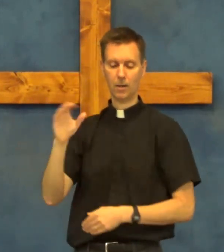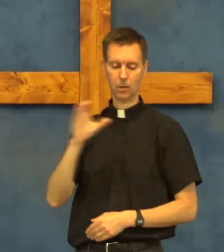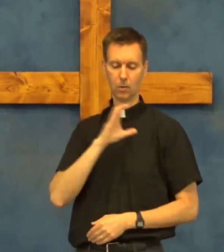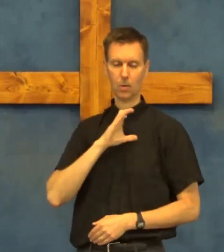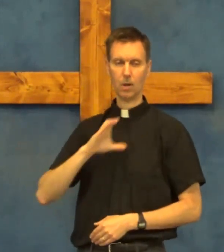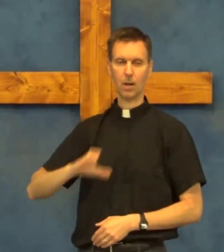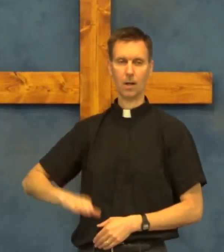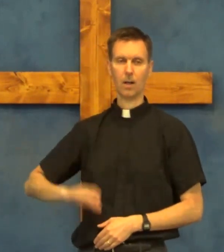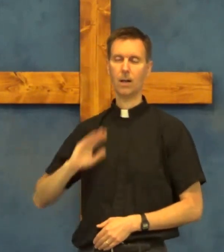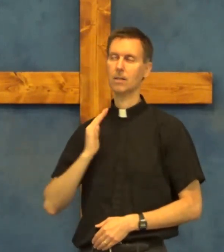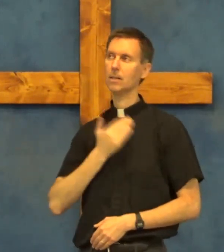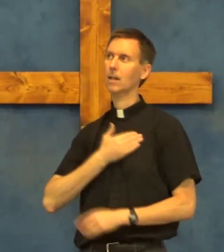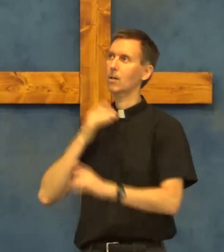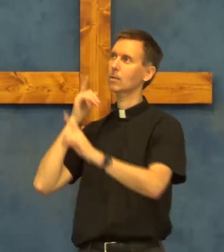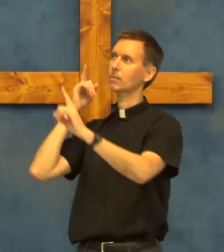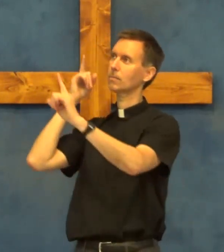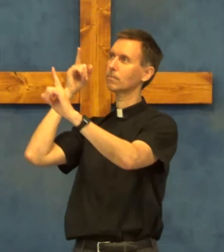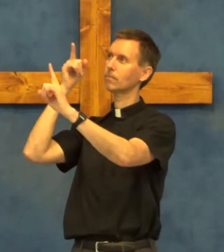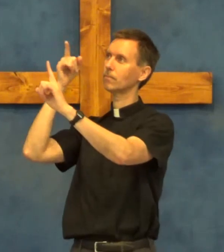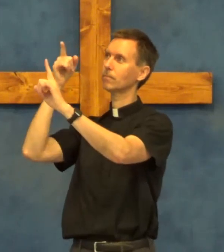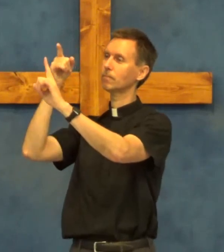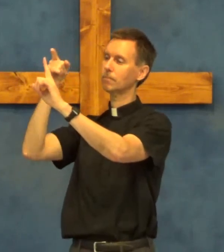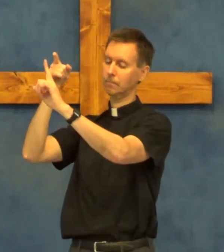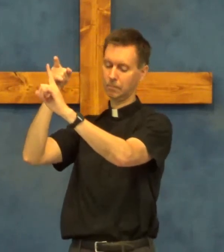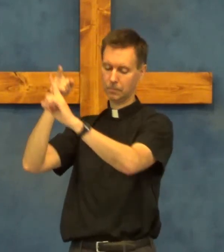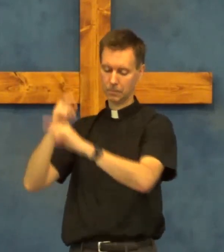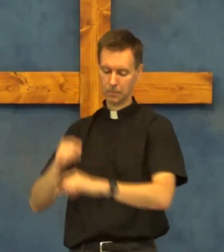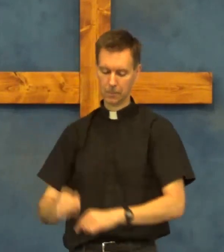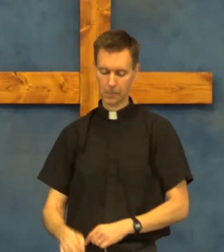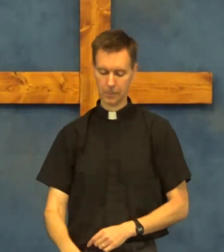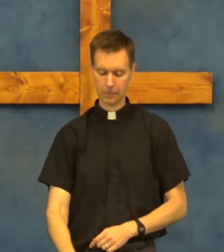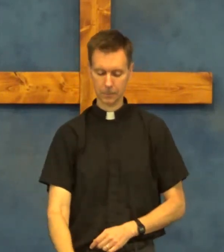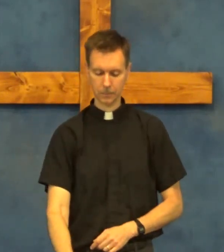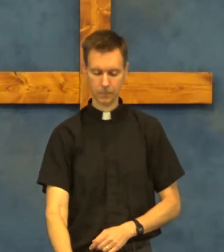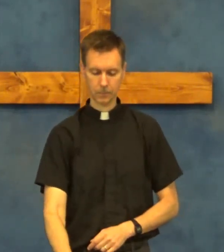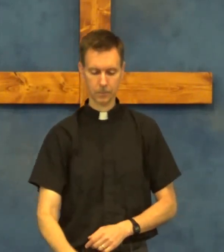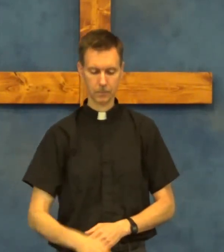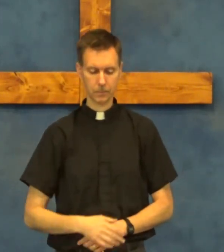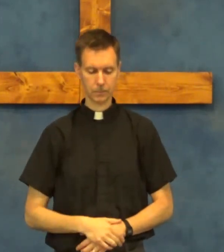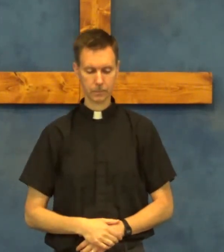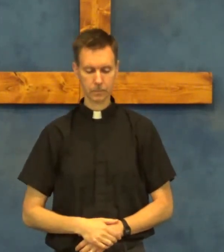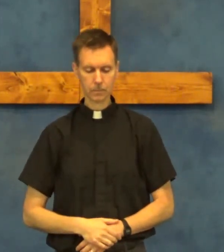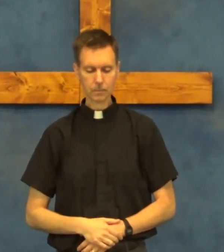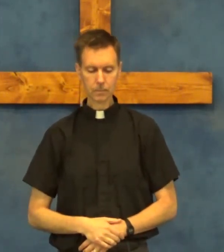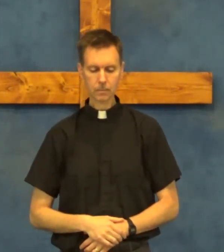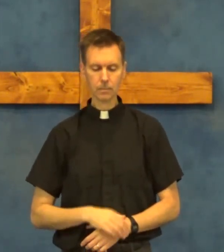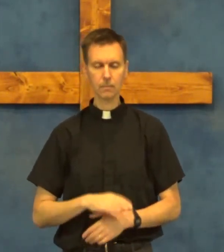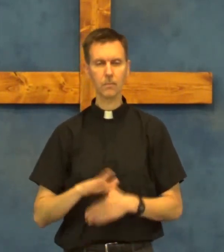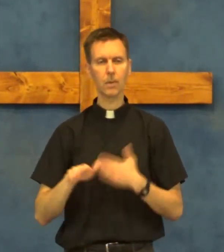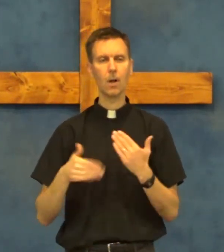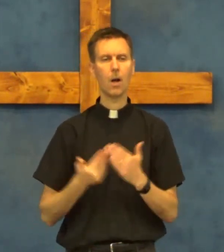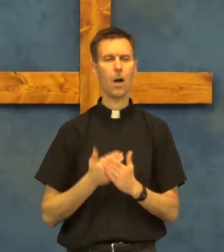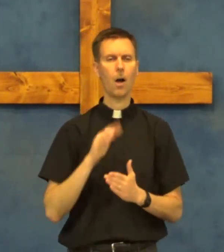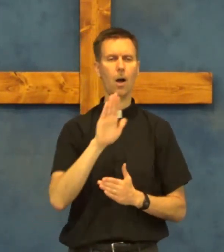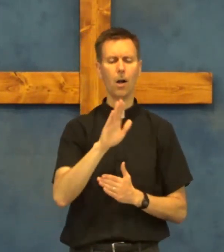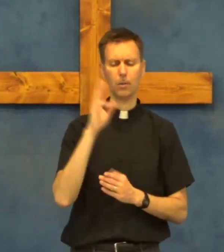Christ the prize and Christ the prize as care of